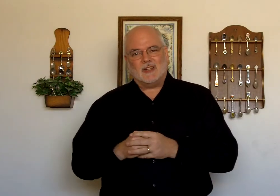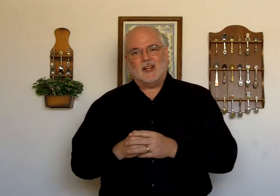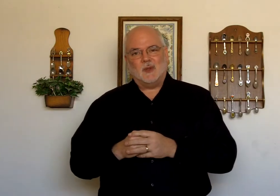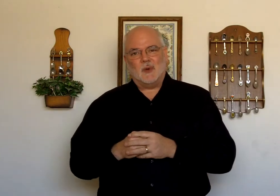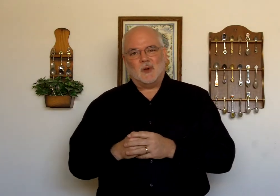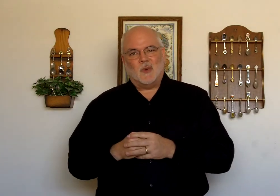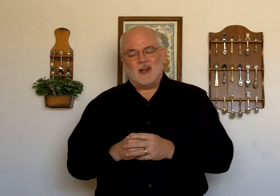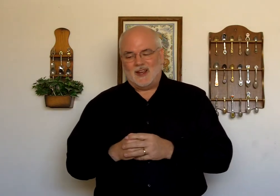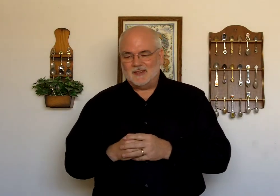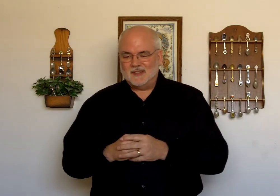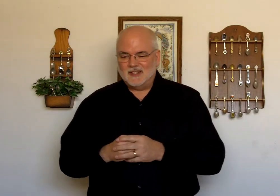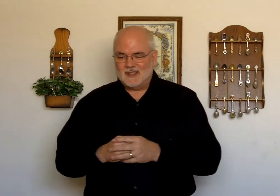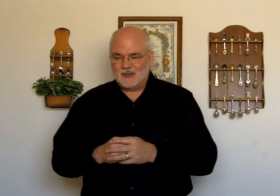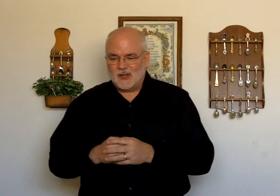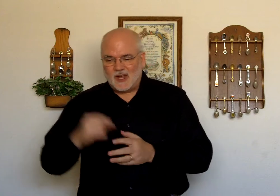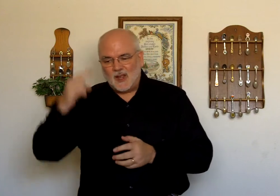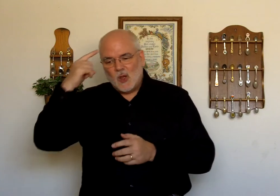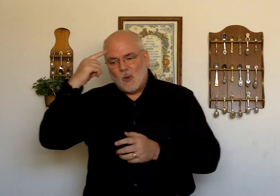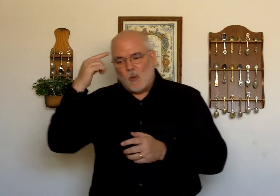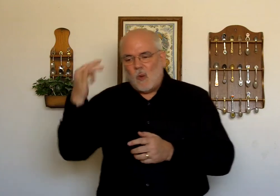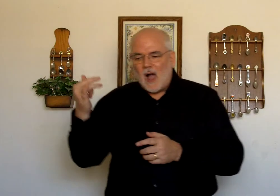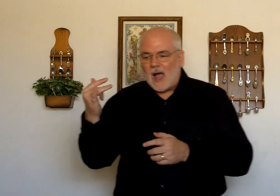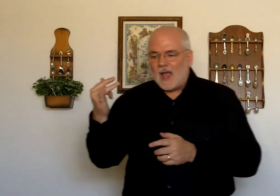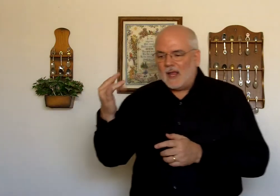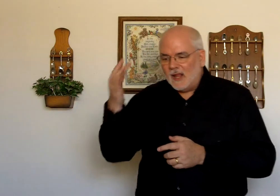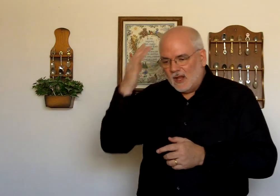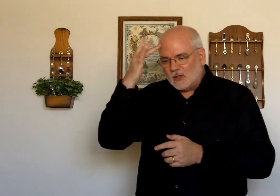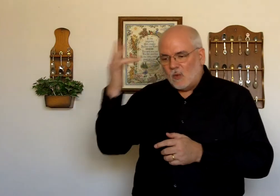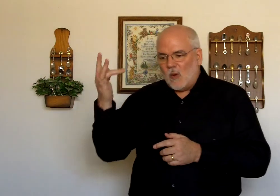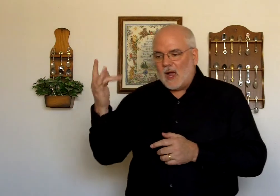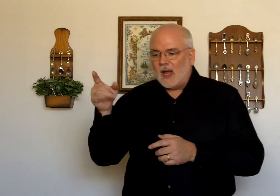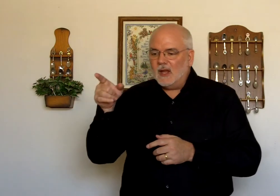sign the word why. Okay. Why? So why?